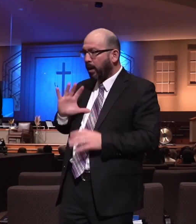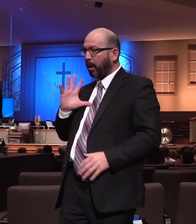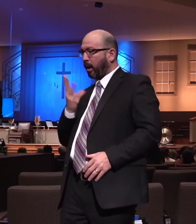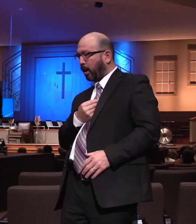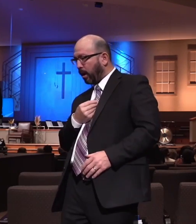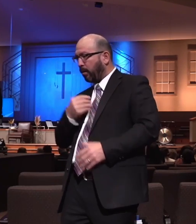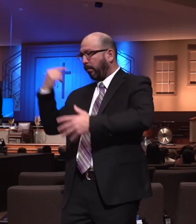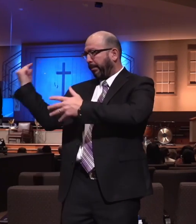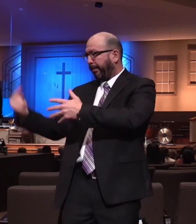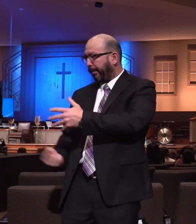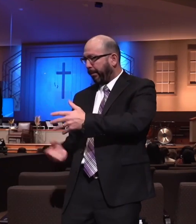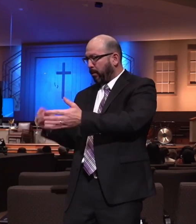love be bounded by truth.